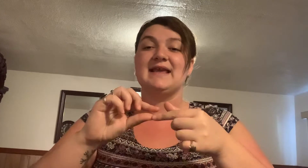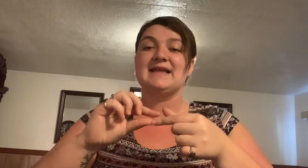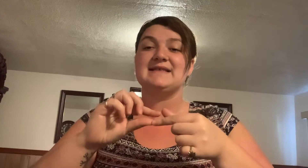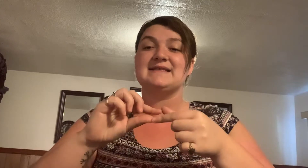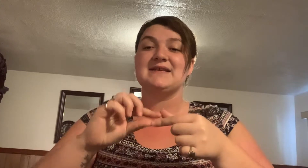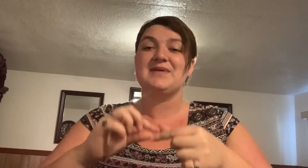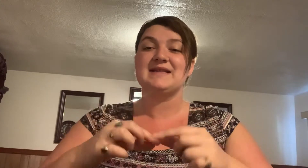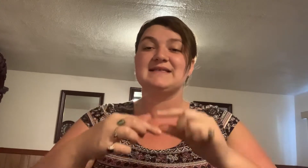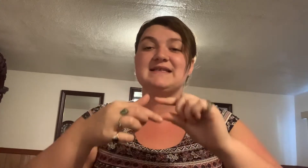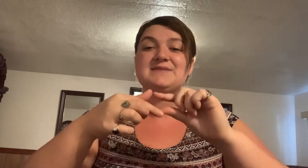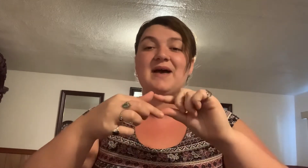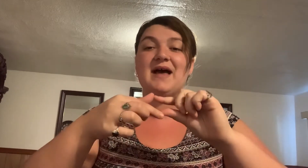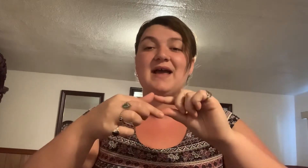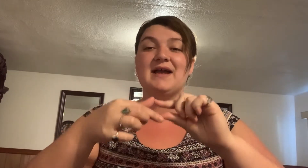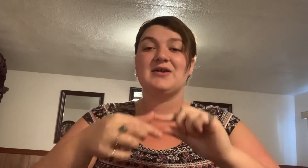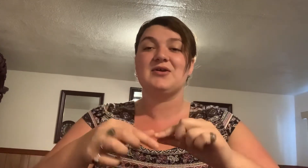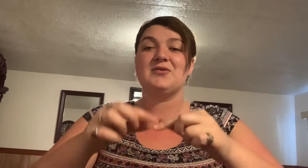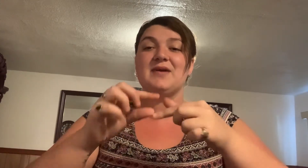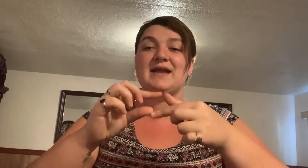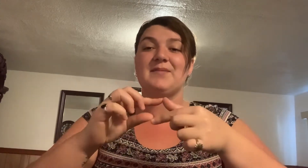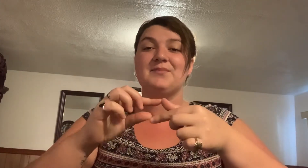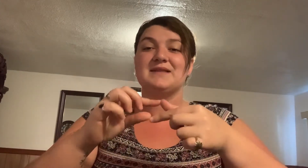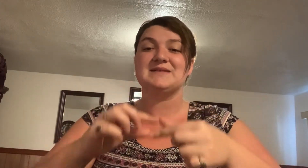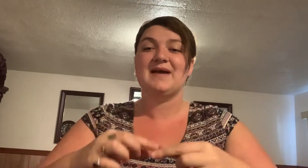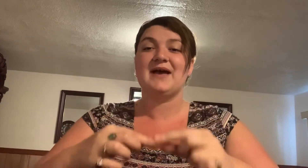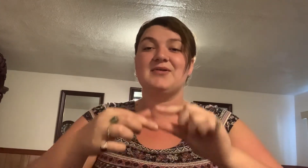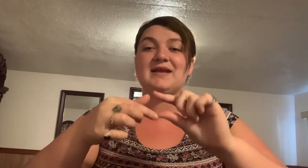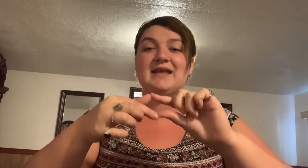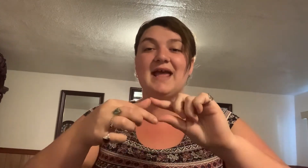itsy bitsy spider went up the spout again.